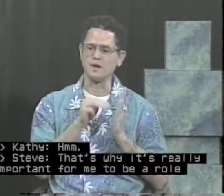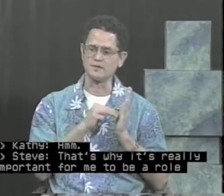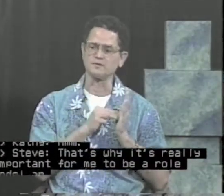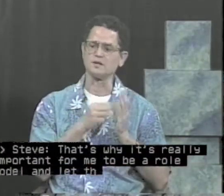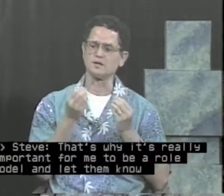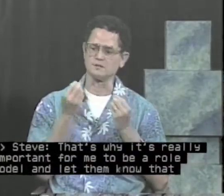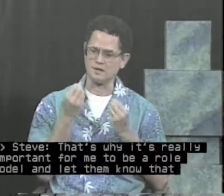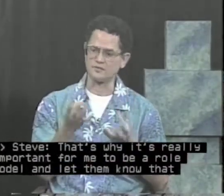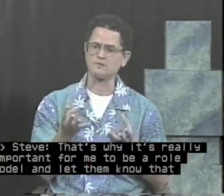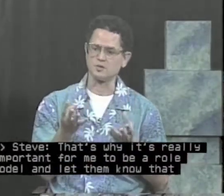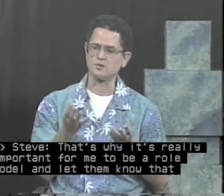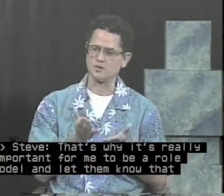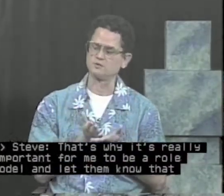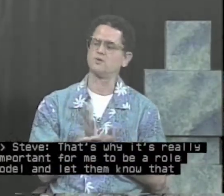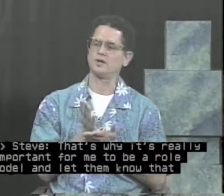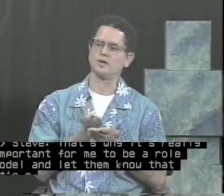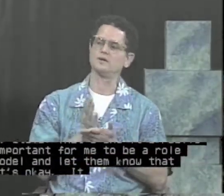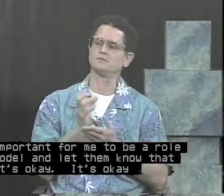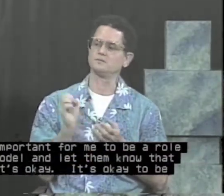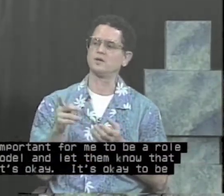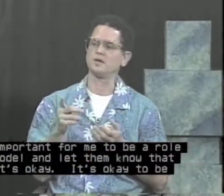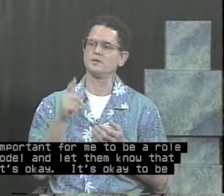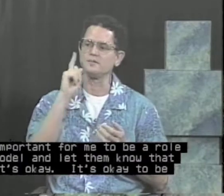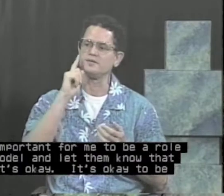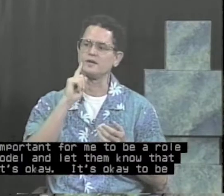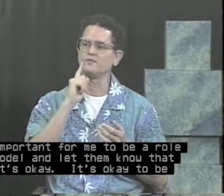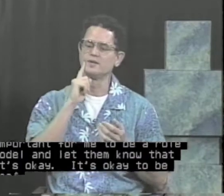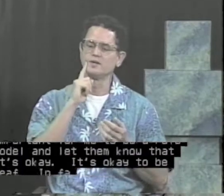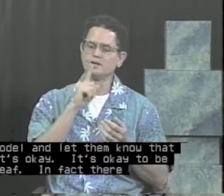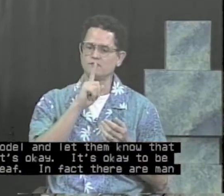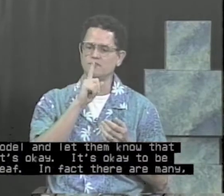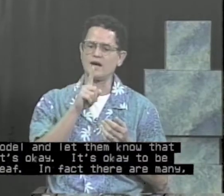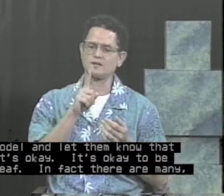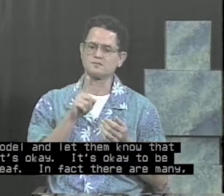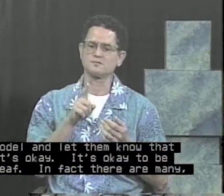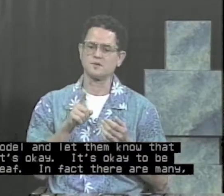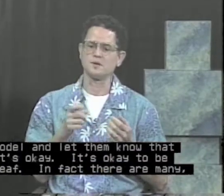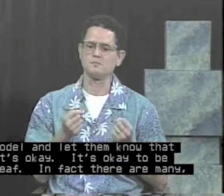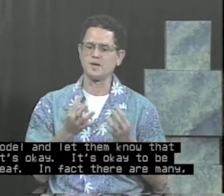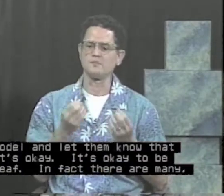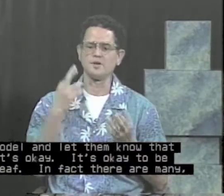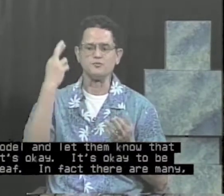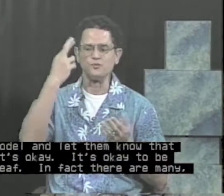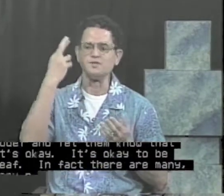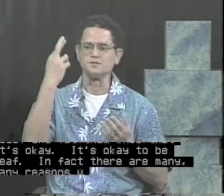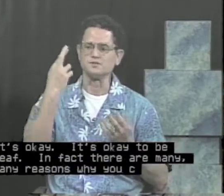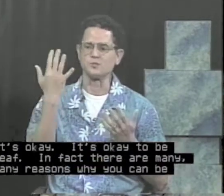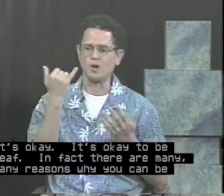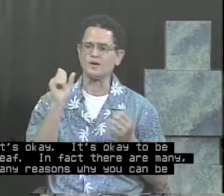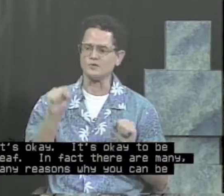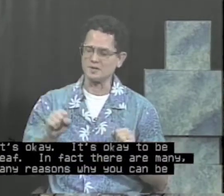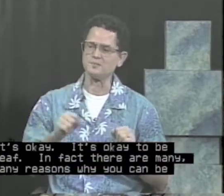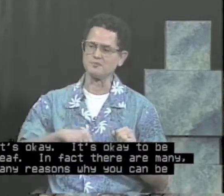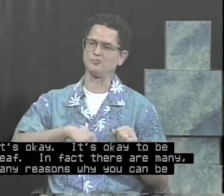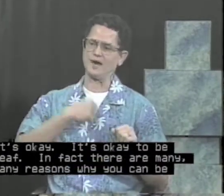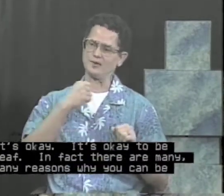model, and let them know that it's okay. It's okay to be deaf. In fact, there are many, many reasons why you can be proud